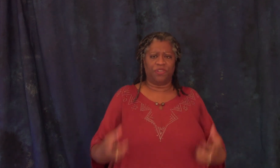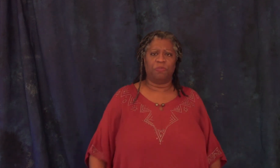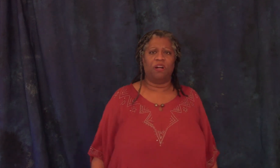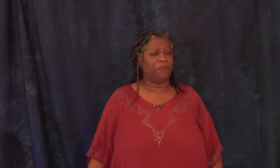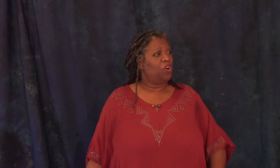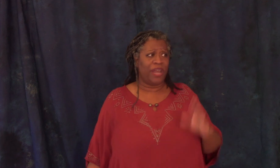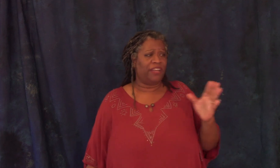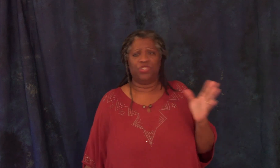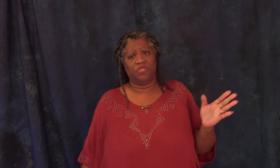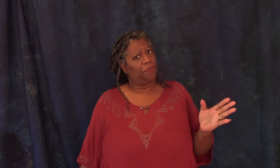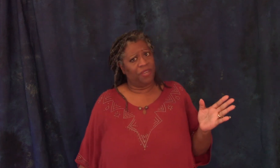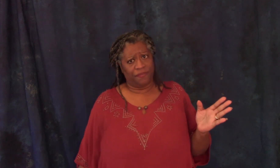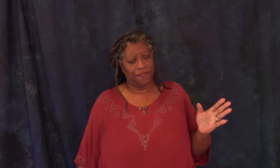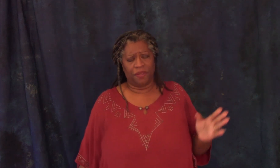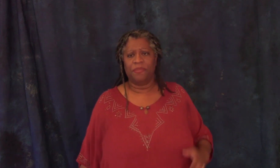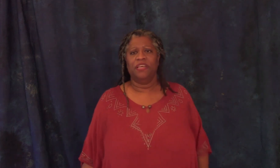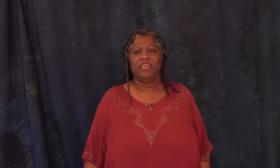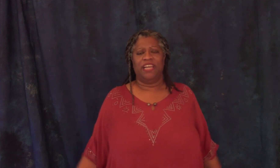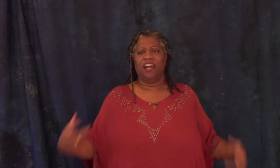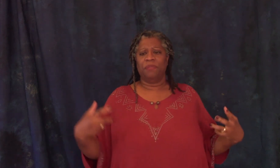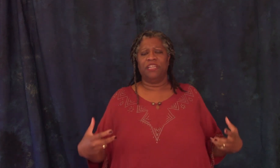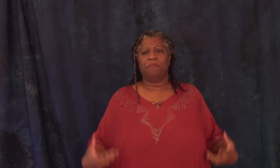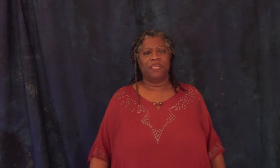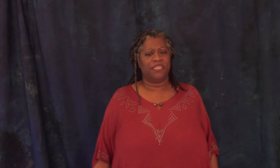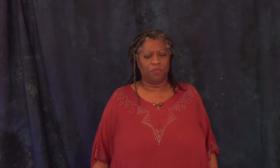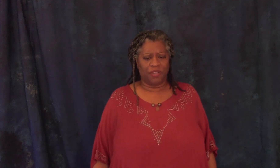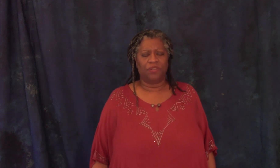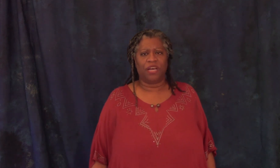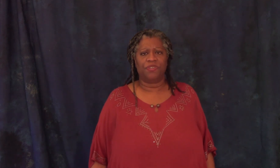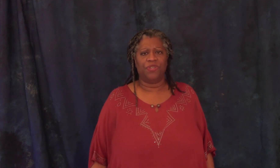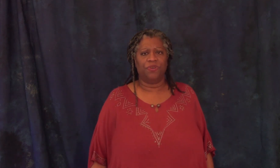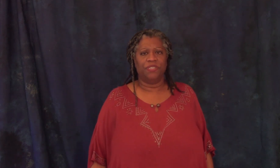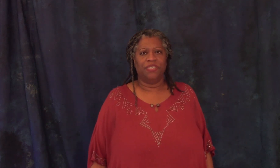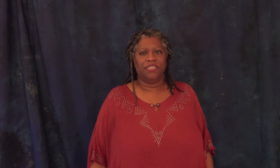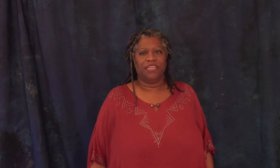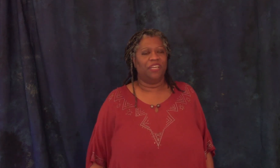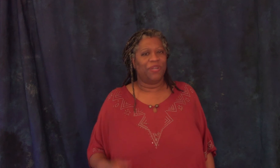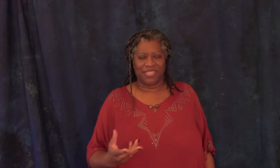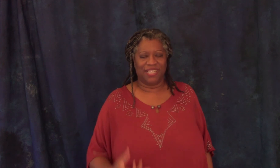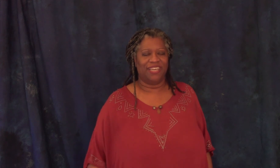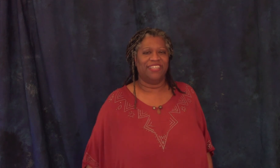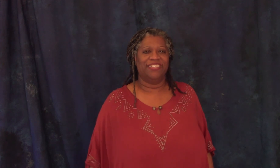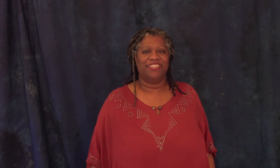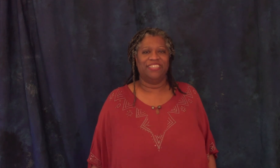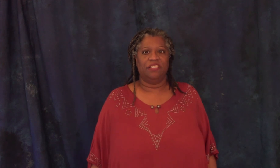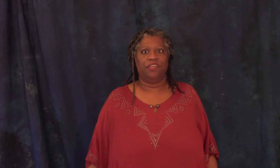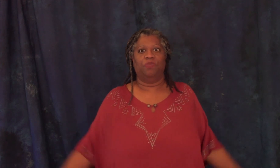small but no one had any shoes that were big enough to fit him and they got him cleaned up and they said well you'll have to do and he went to see the king the king was